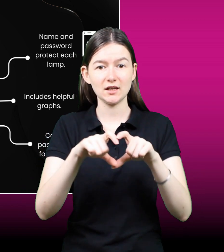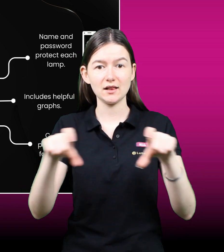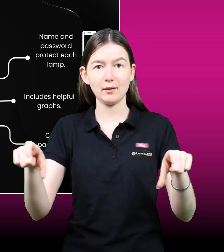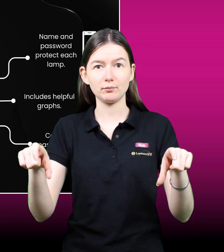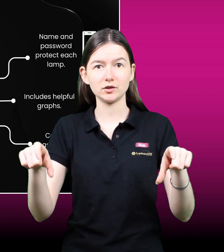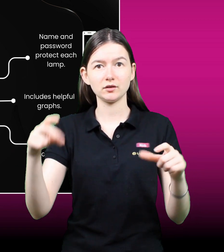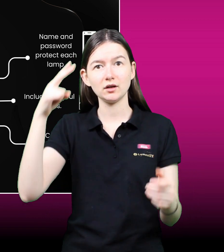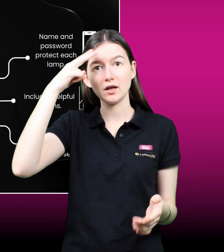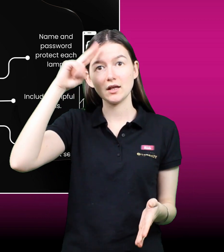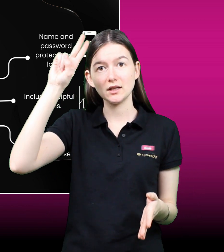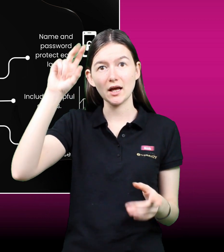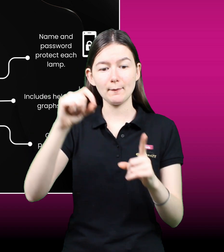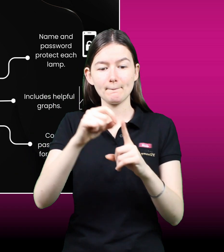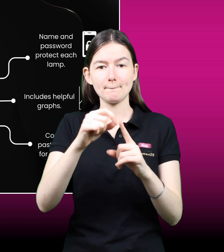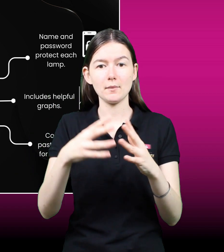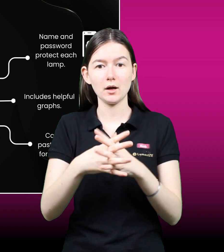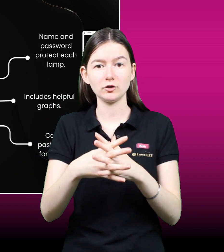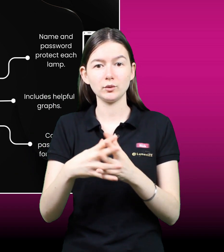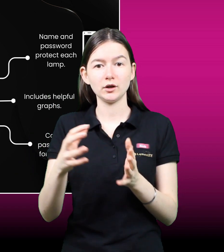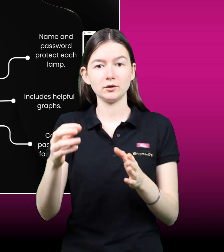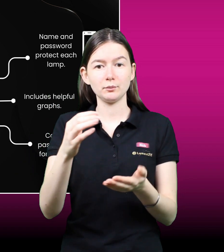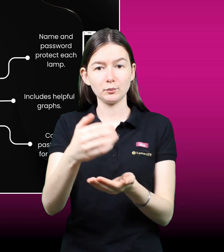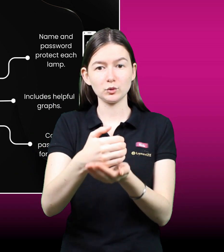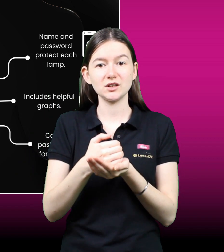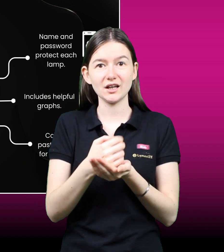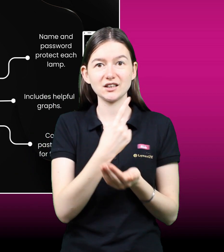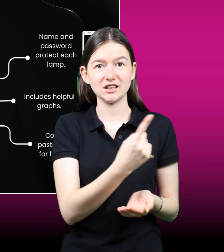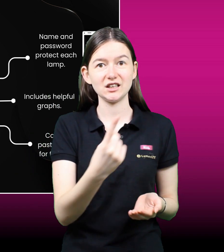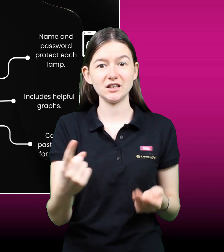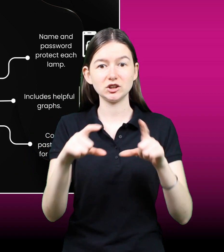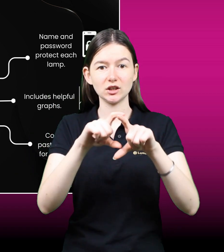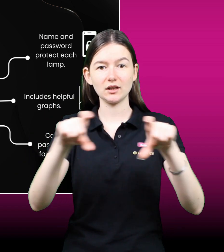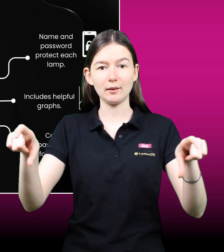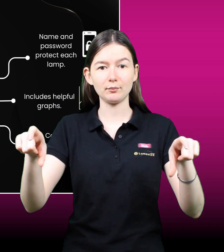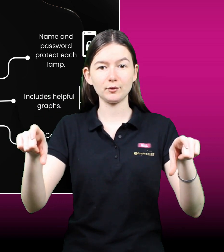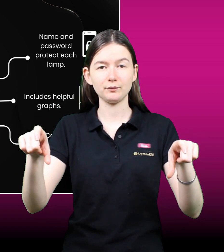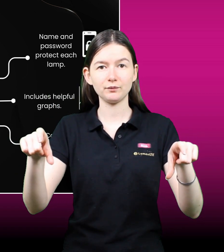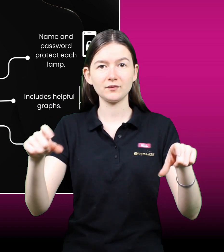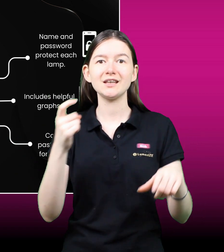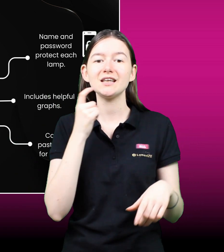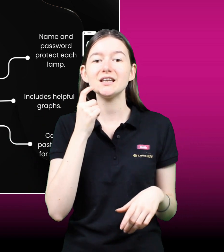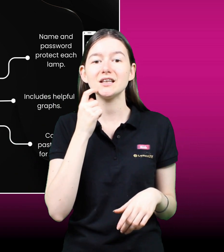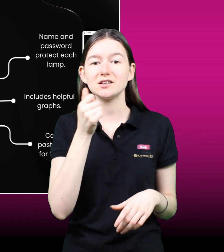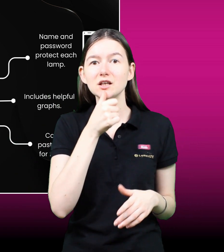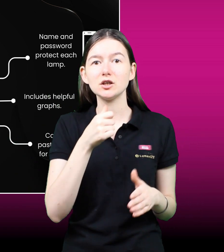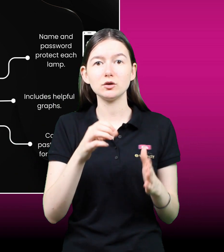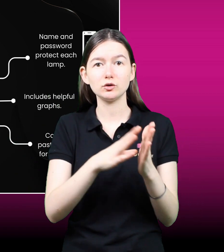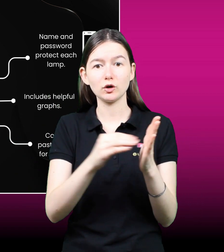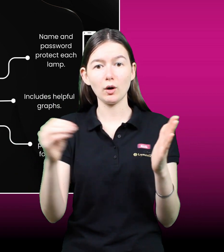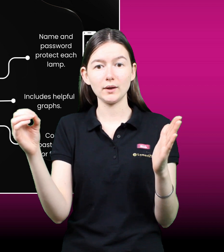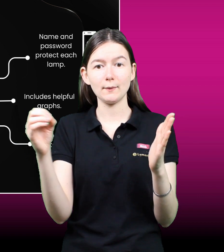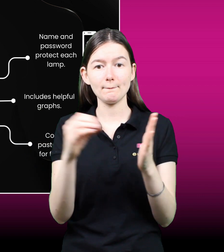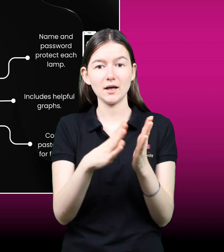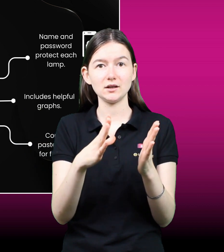device. Name and password protect each lamp, has an easy-to-use copy and paste function for faster setup,